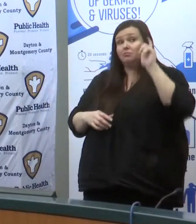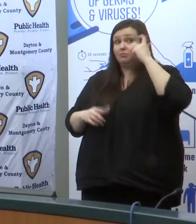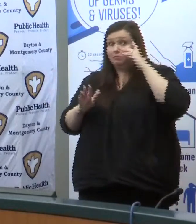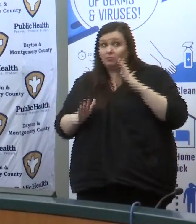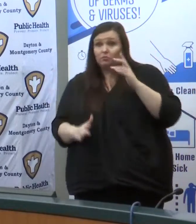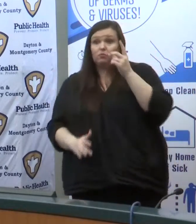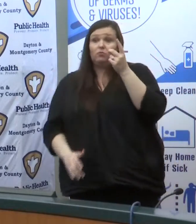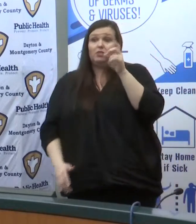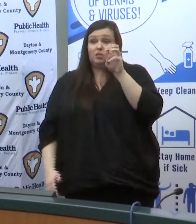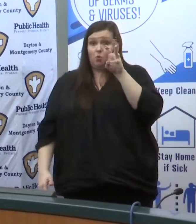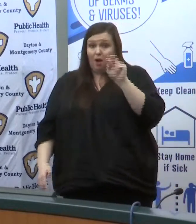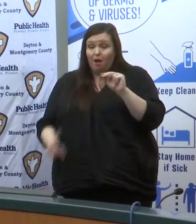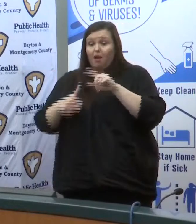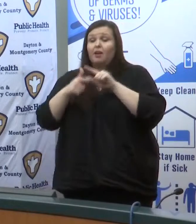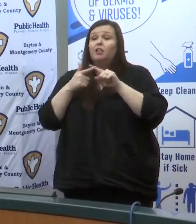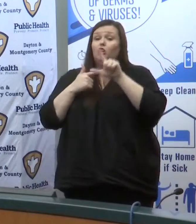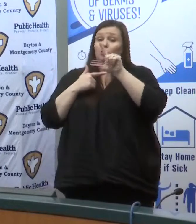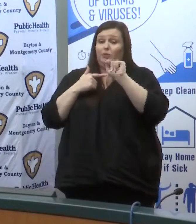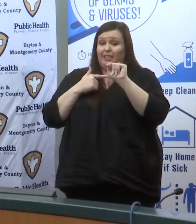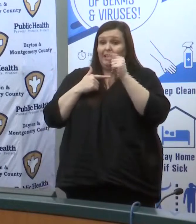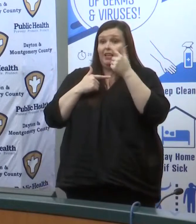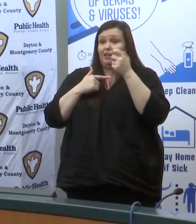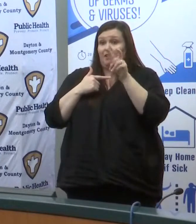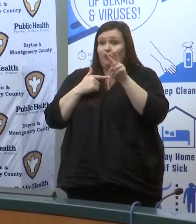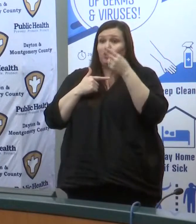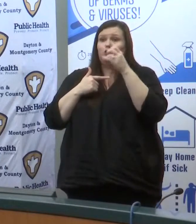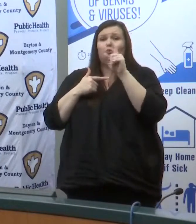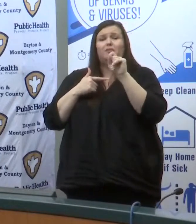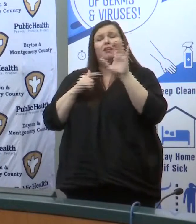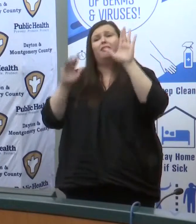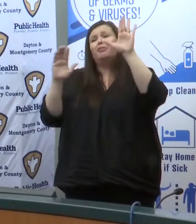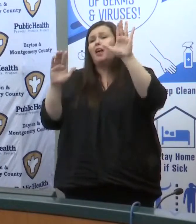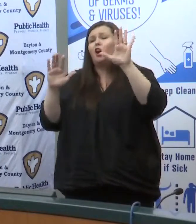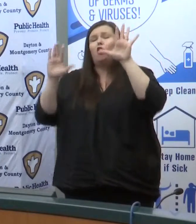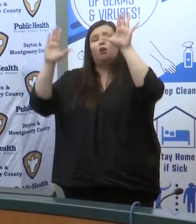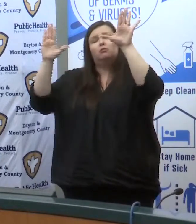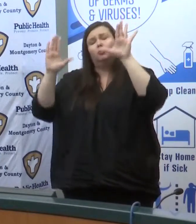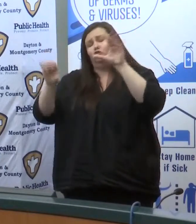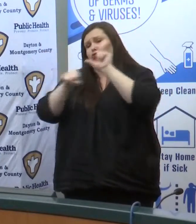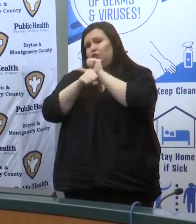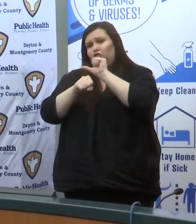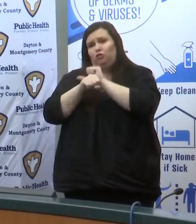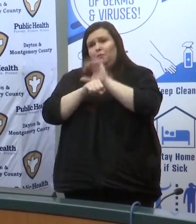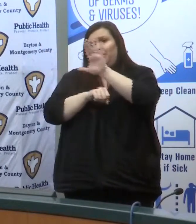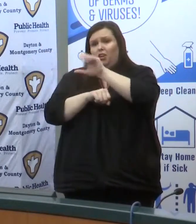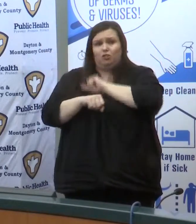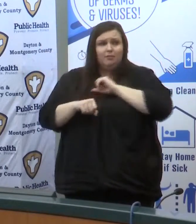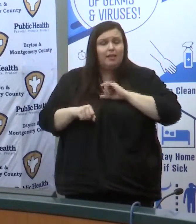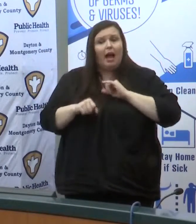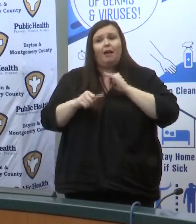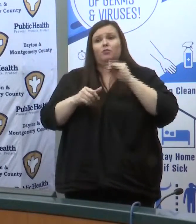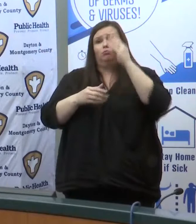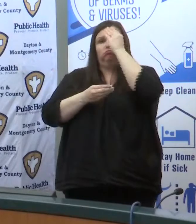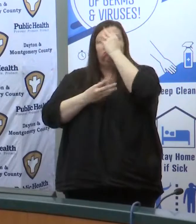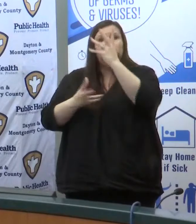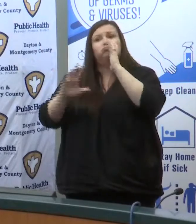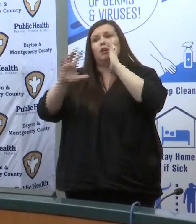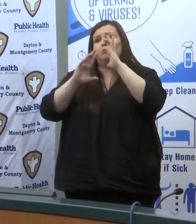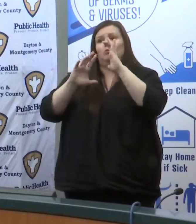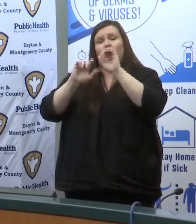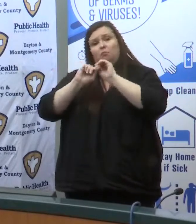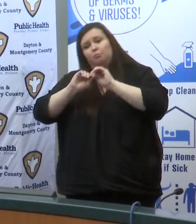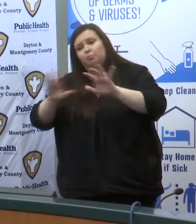governor dewine lieutenant governor uh houston are they're doing a wonderful job with their staff to get the word out but it's still difficult